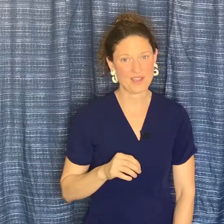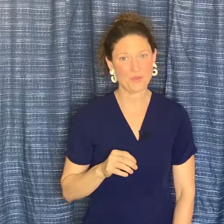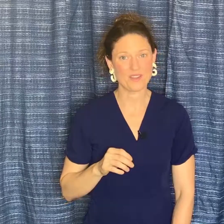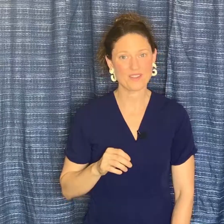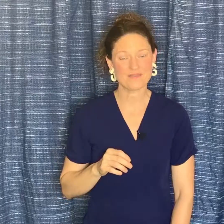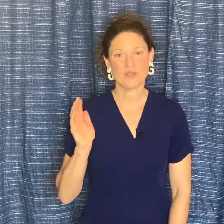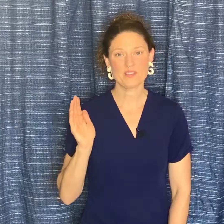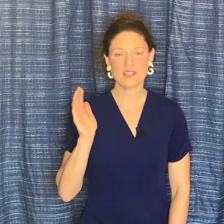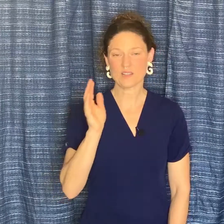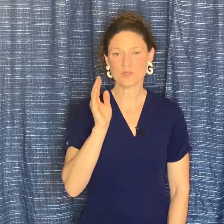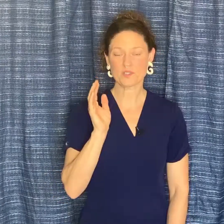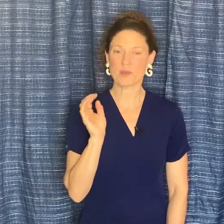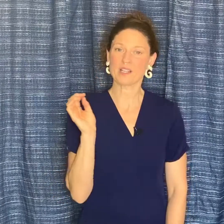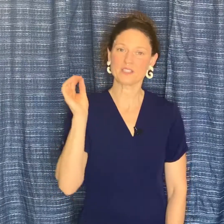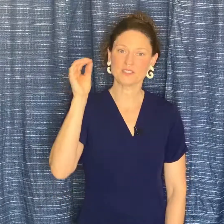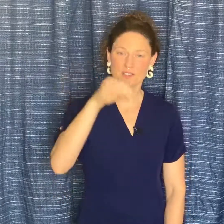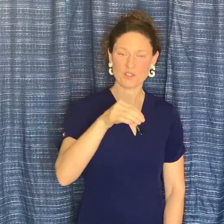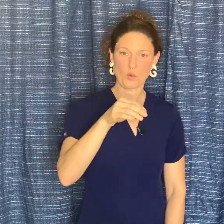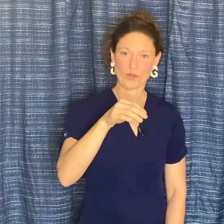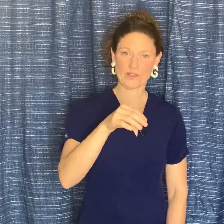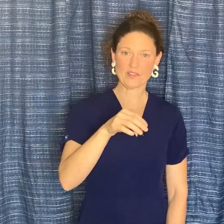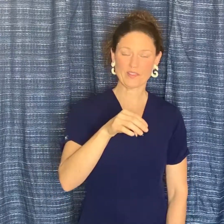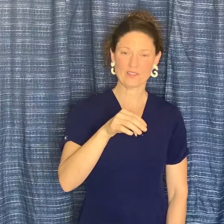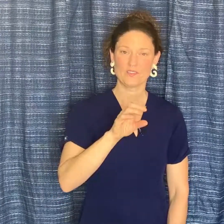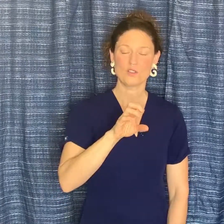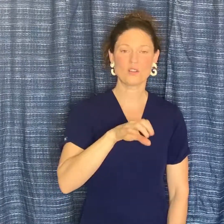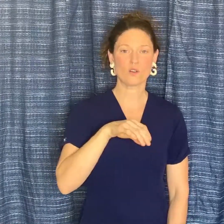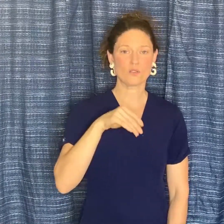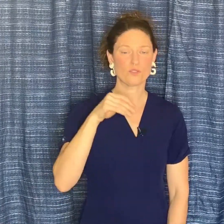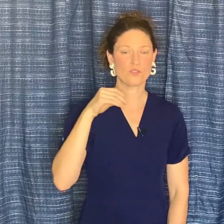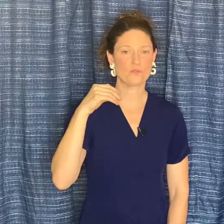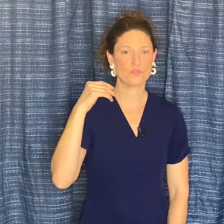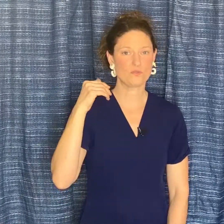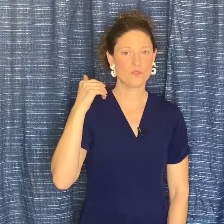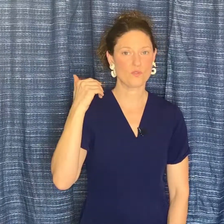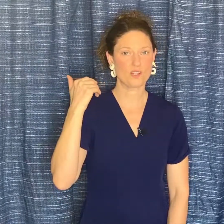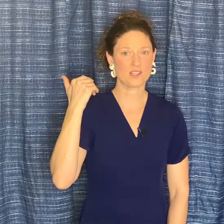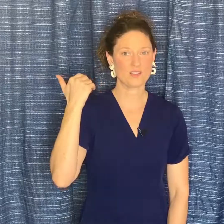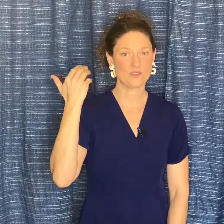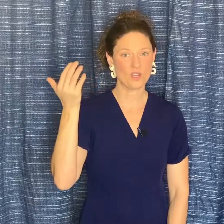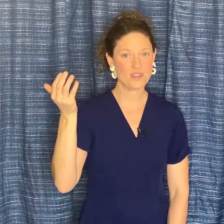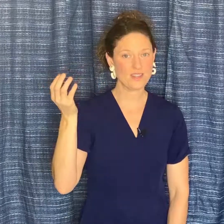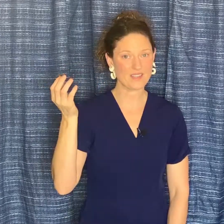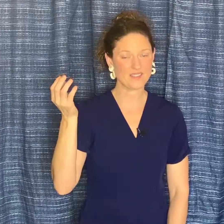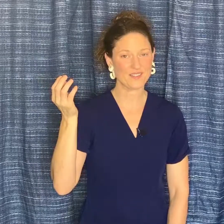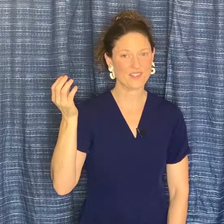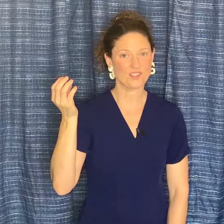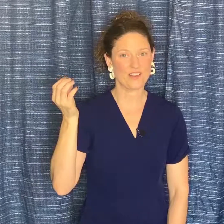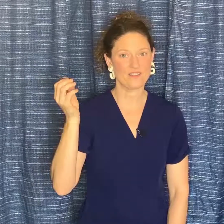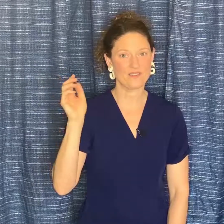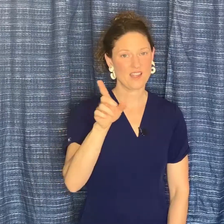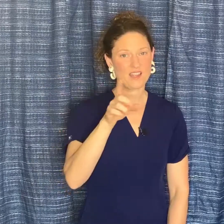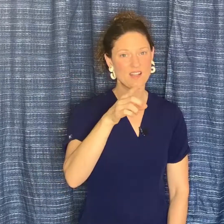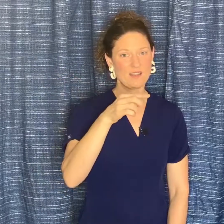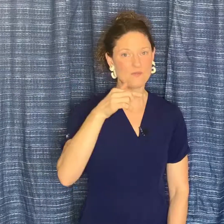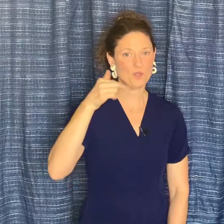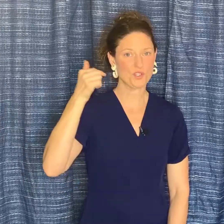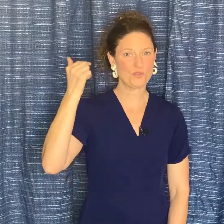with. But the downward spiral is a choice. You can also choose to notice the good things in your life and it kind of puts you